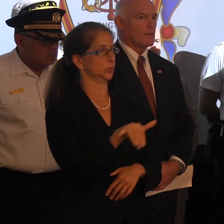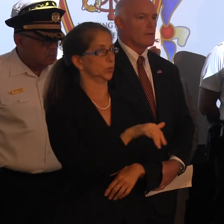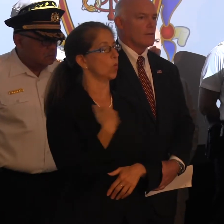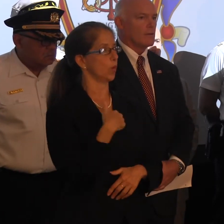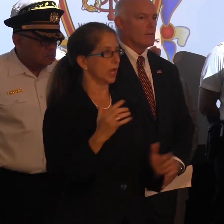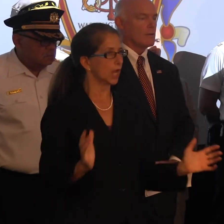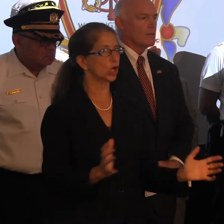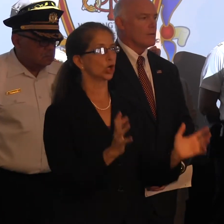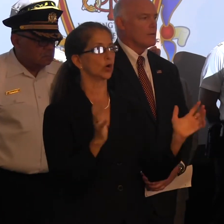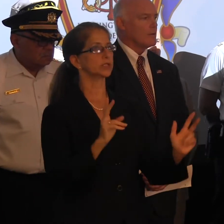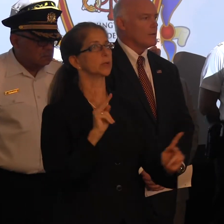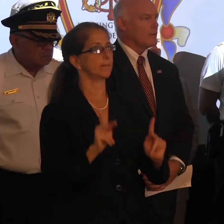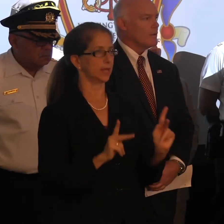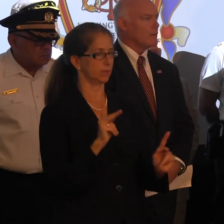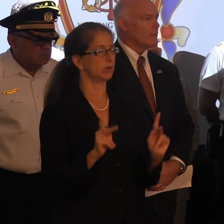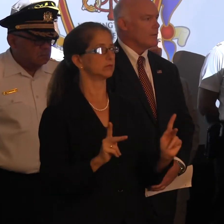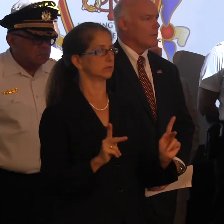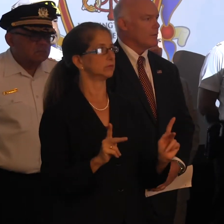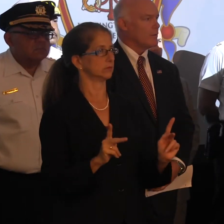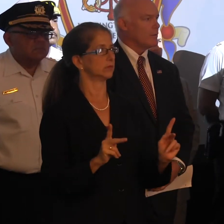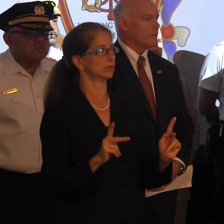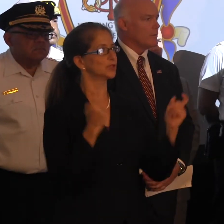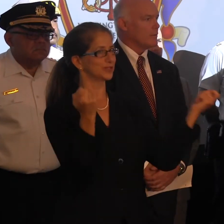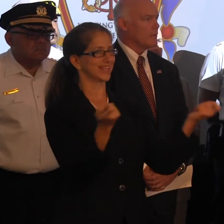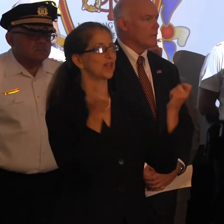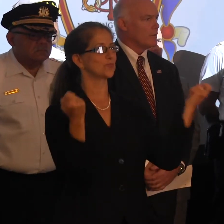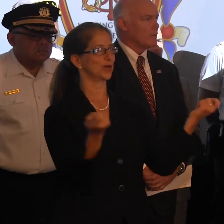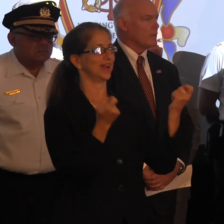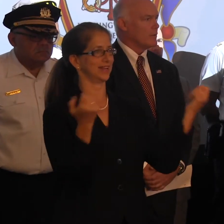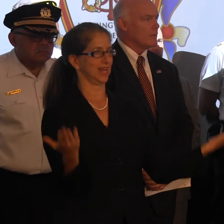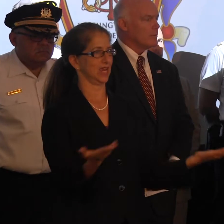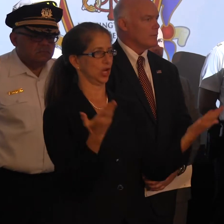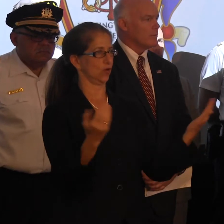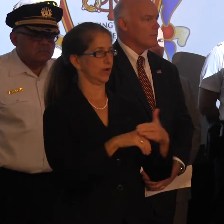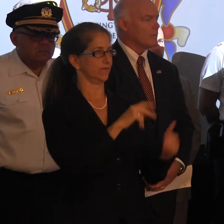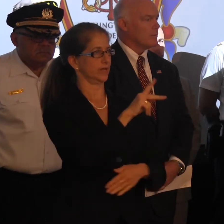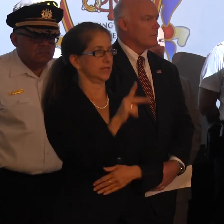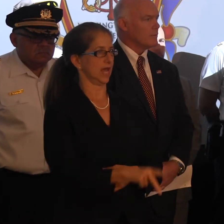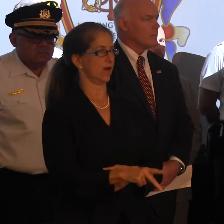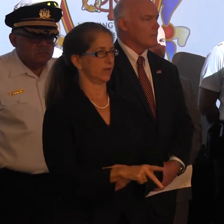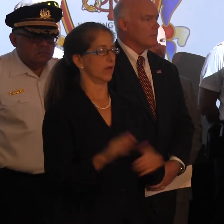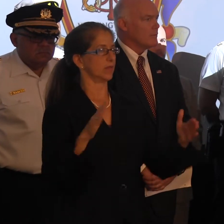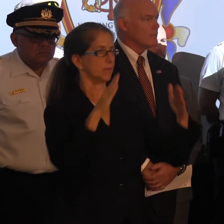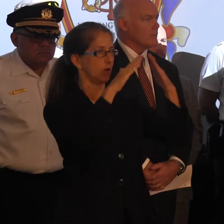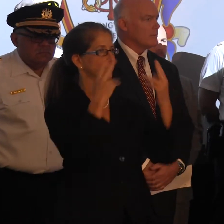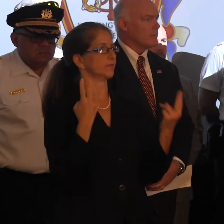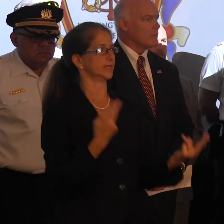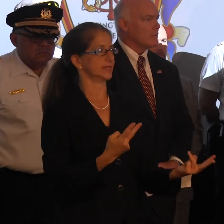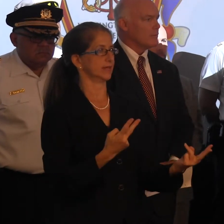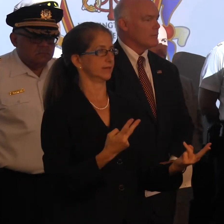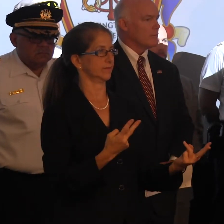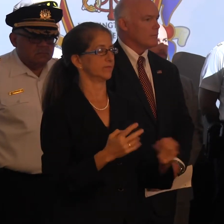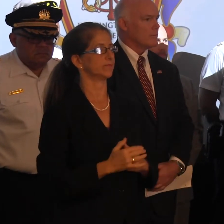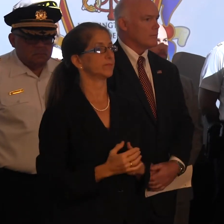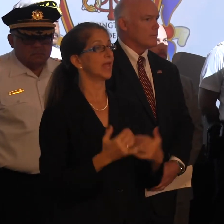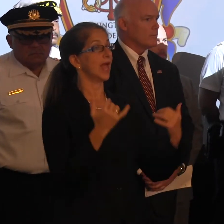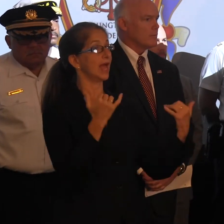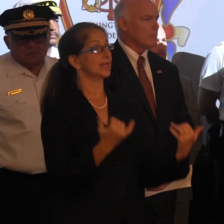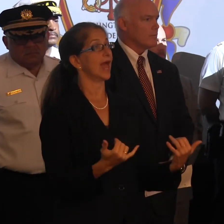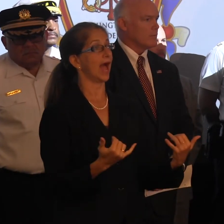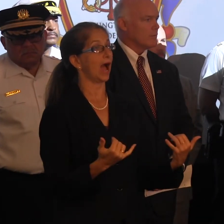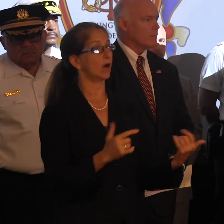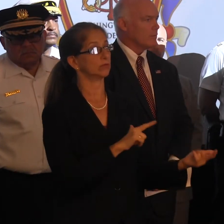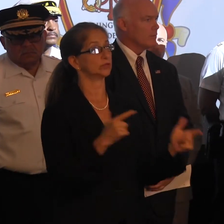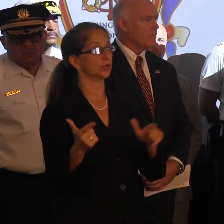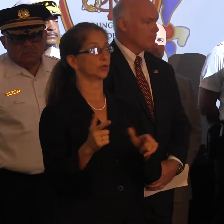encourage people to celebrate, here in this city, the Pope's visit. With that, will turn it over to